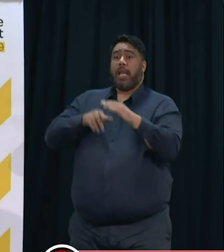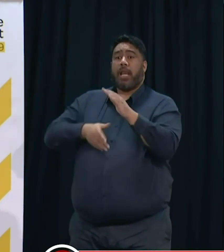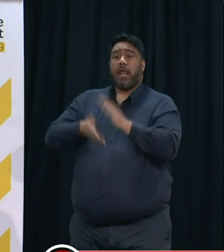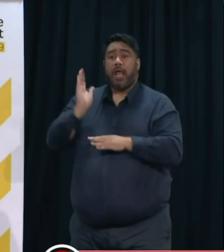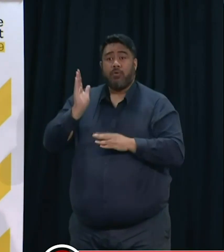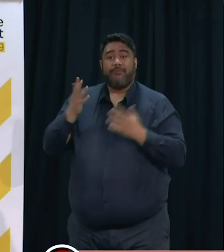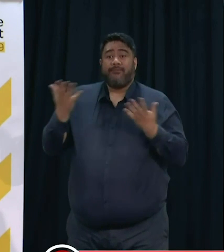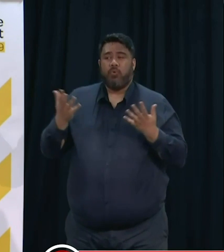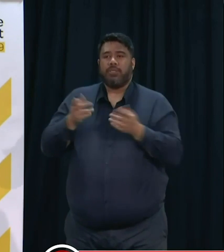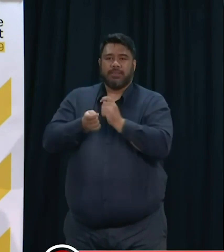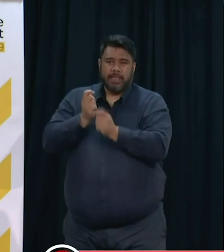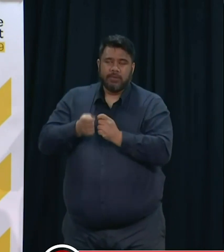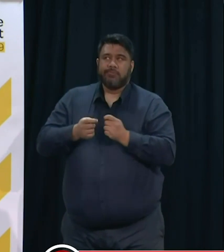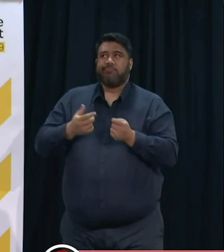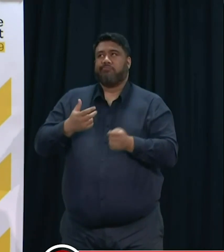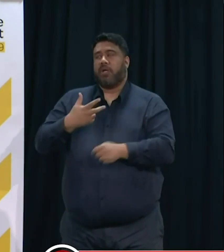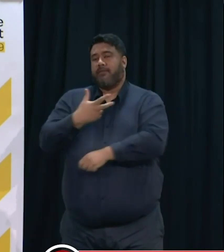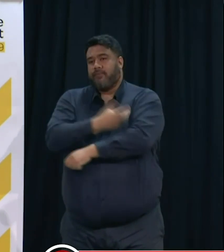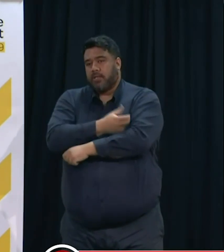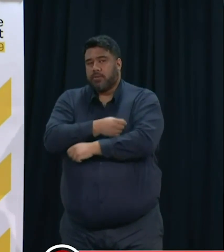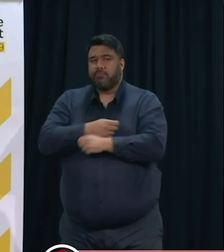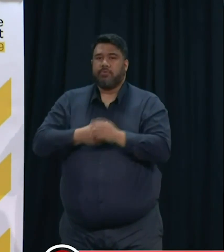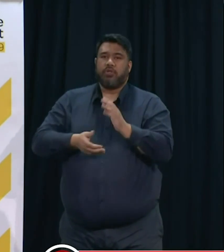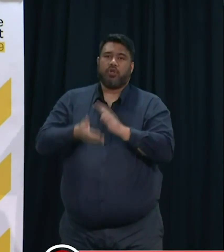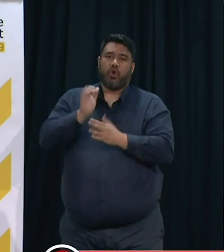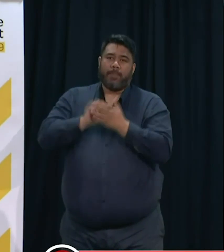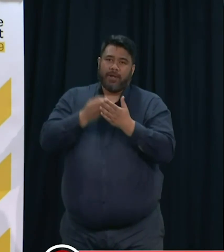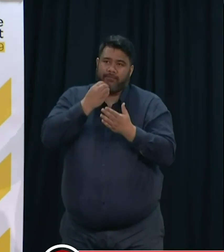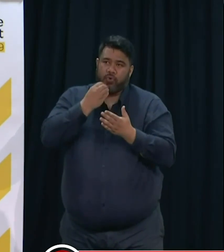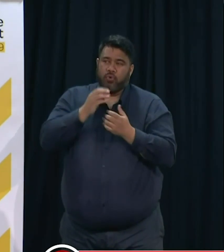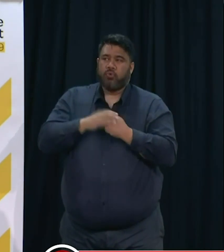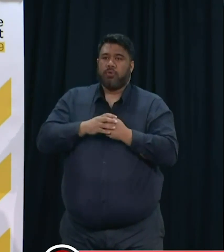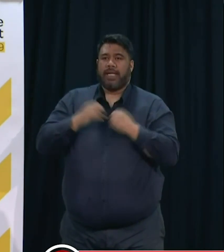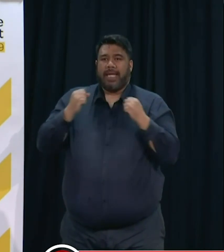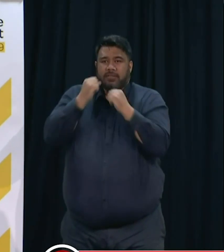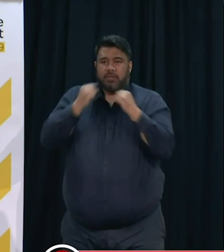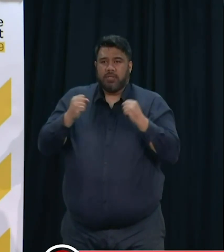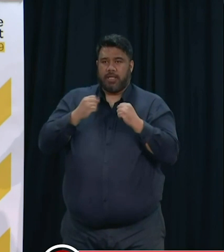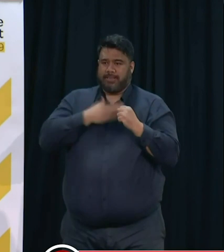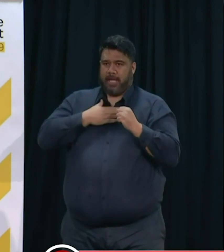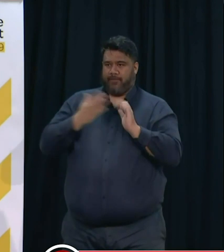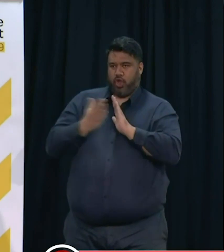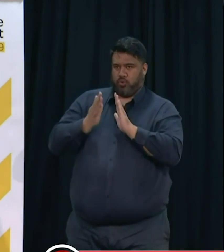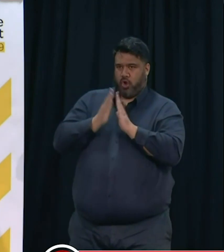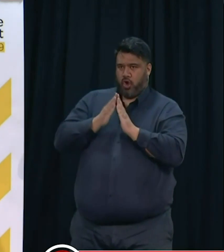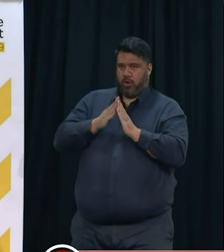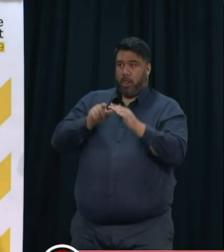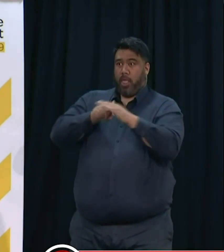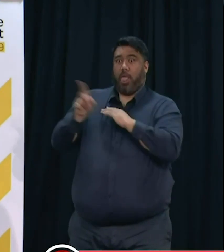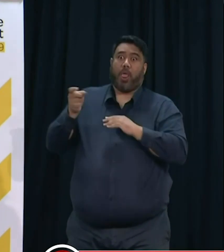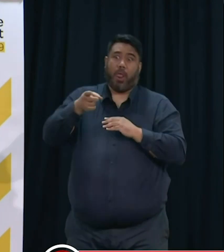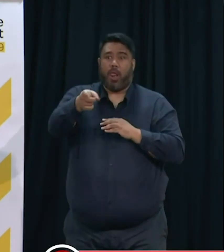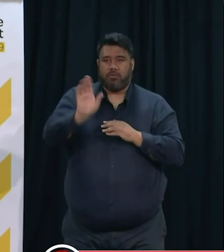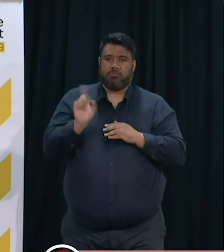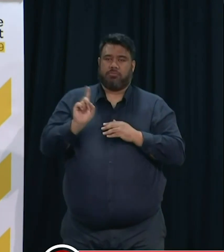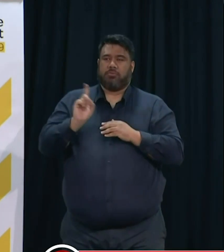or a vaccination, going to the doctor, pharmacy or supermarket, exercising safely close to home or going to work if you're an